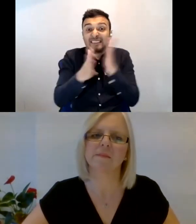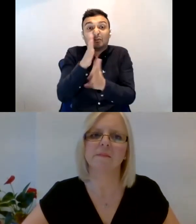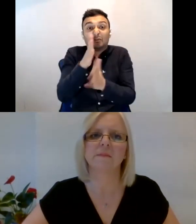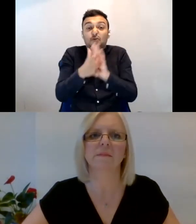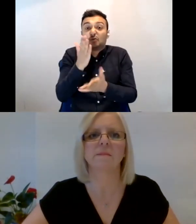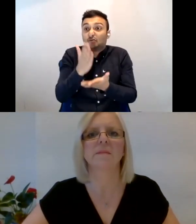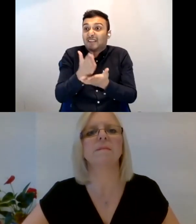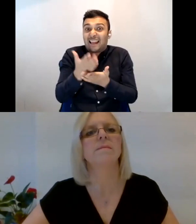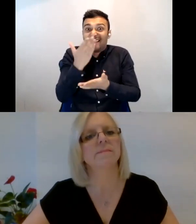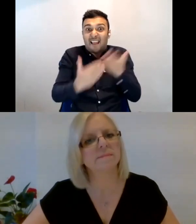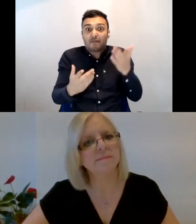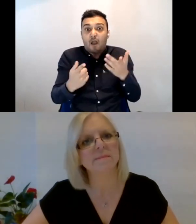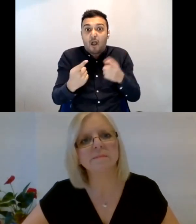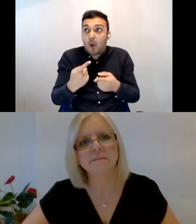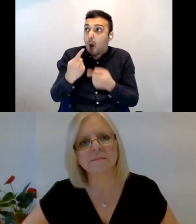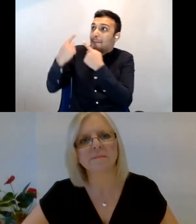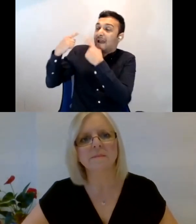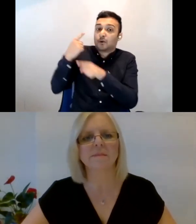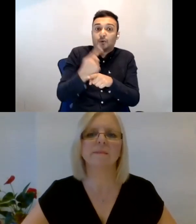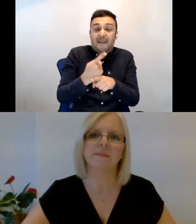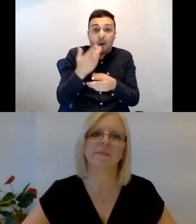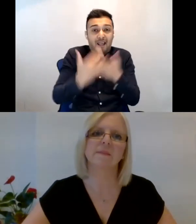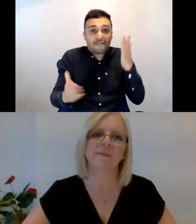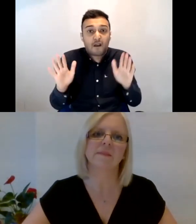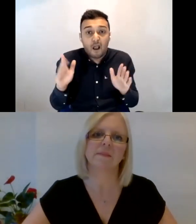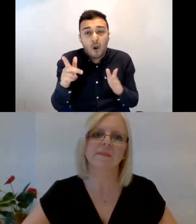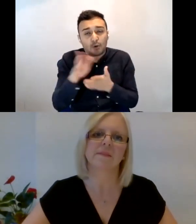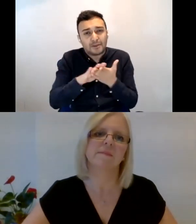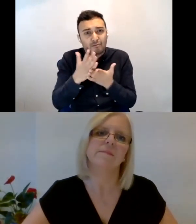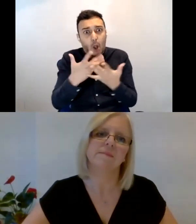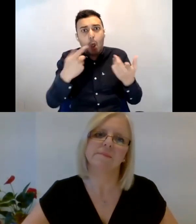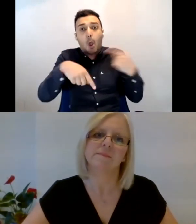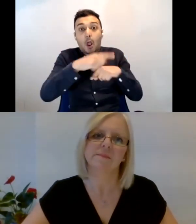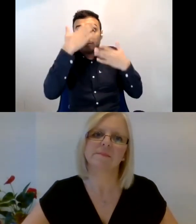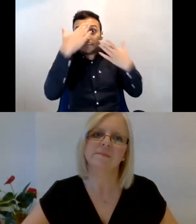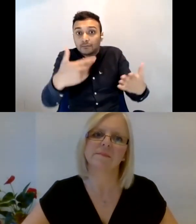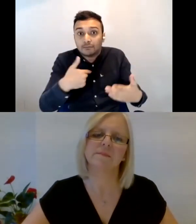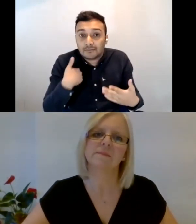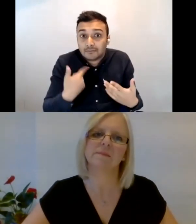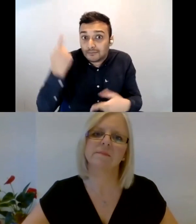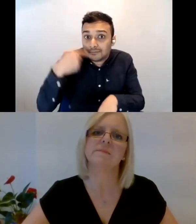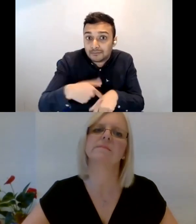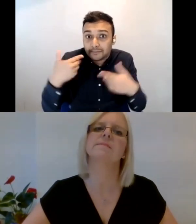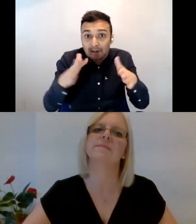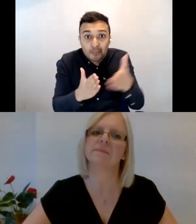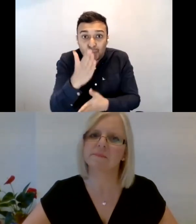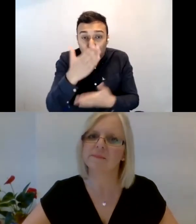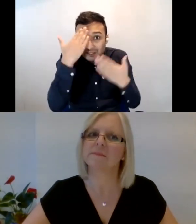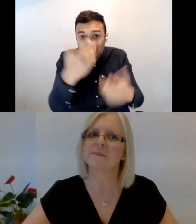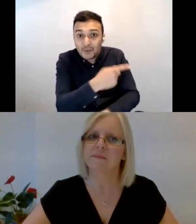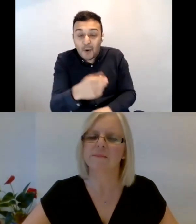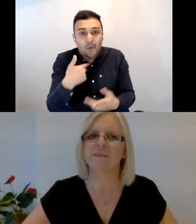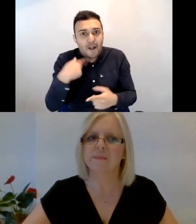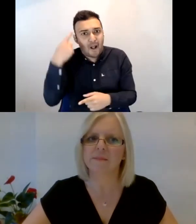it again. So it's something a lot of people don't know about me. Um, and I thought it's really important to talk about, um, and something I just really want to